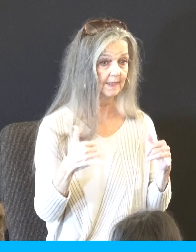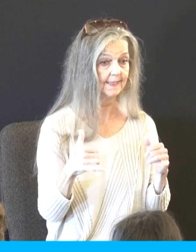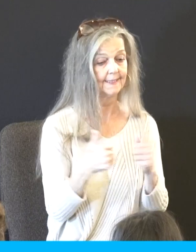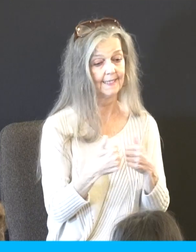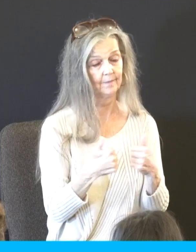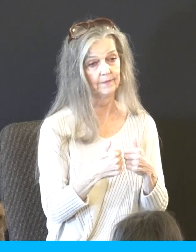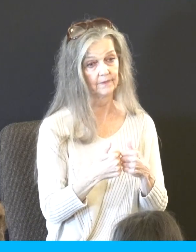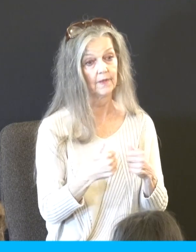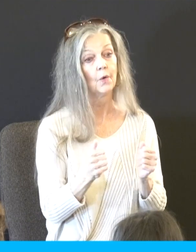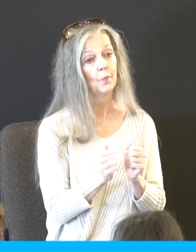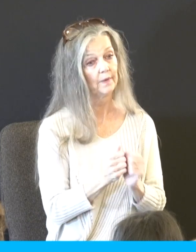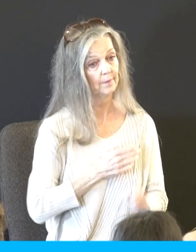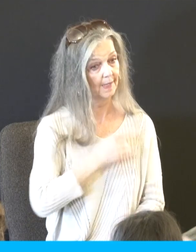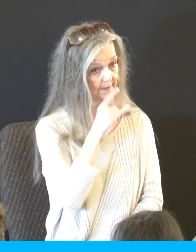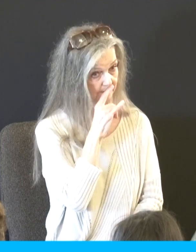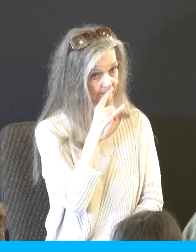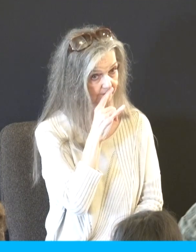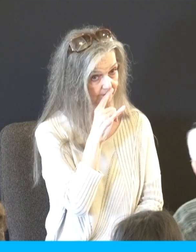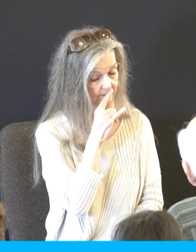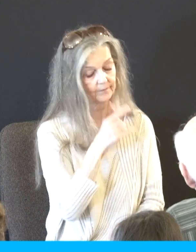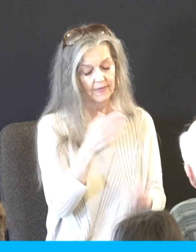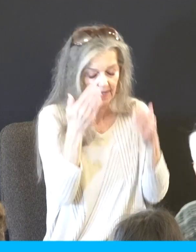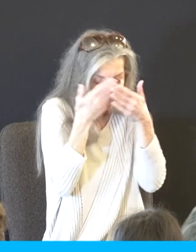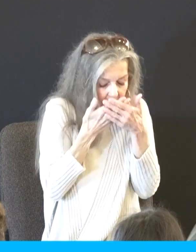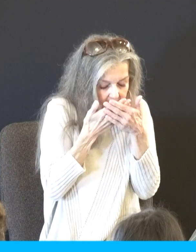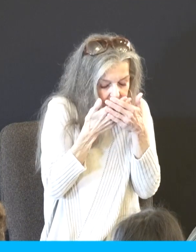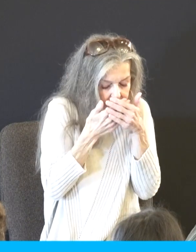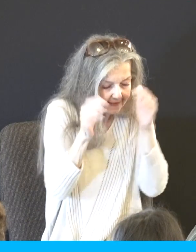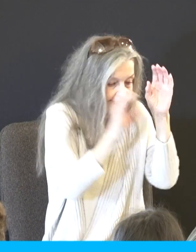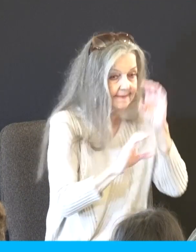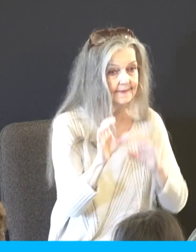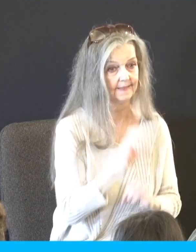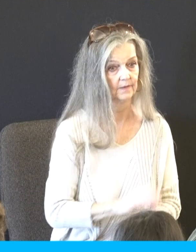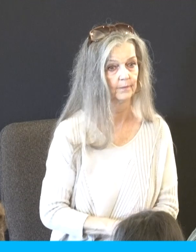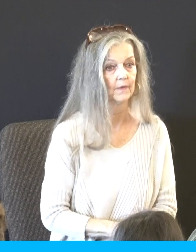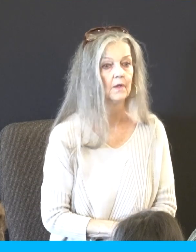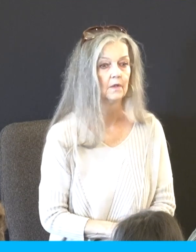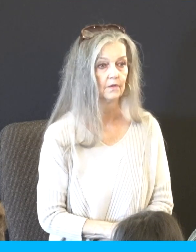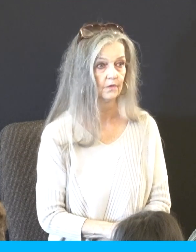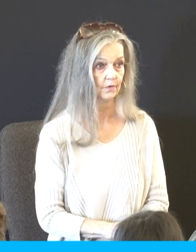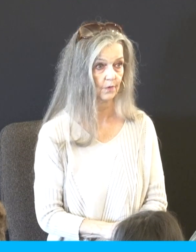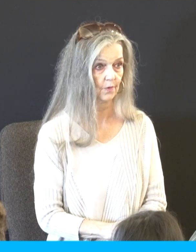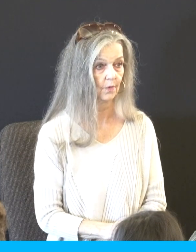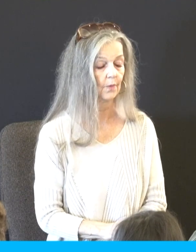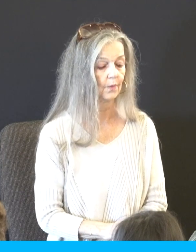And this is when we moved in the house in 98, 99. So Jared, we moved in, was born right after when we moved in, coming up now on his birthday. So